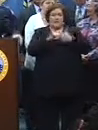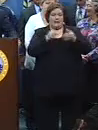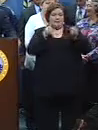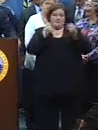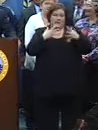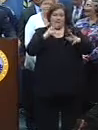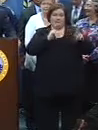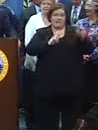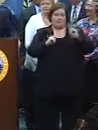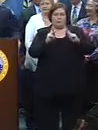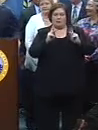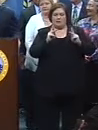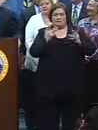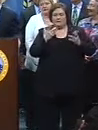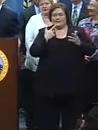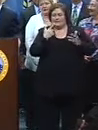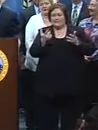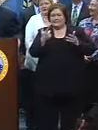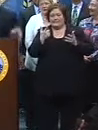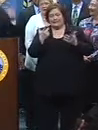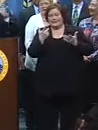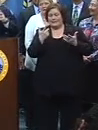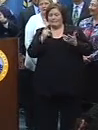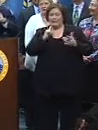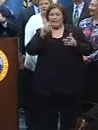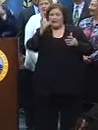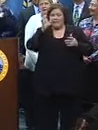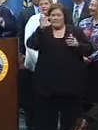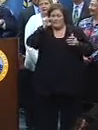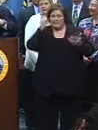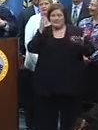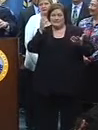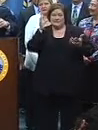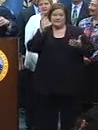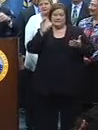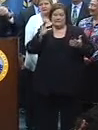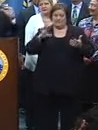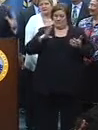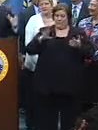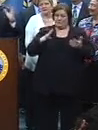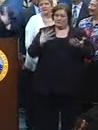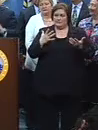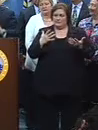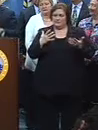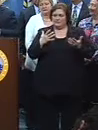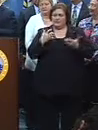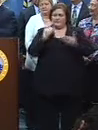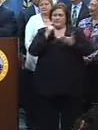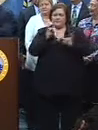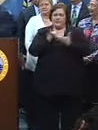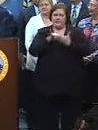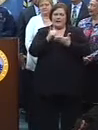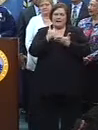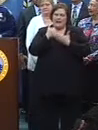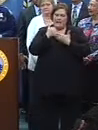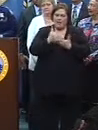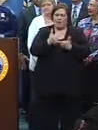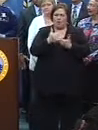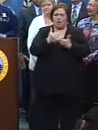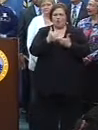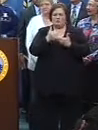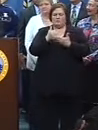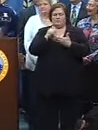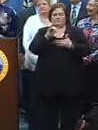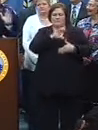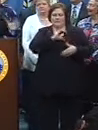say this, and I guess I'll just say this every day, common sense, common courtesy alleviates the need to have an intervention and take